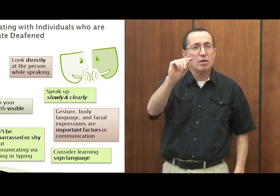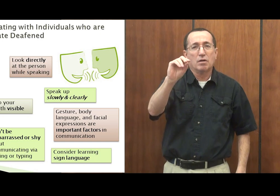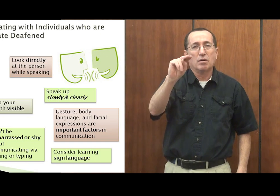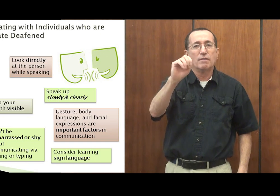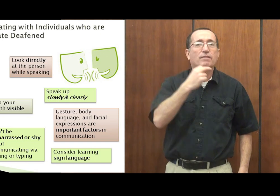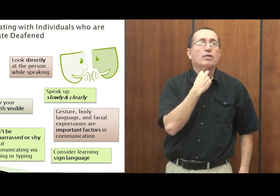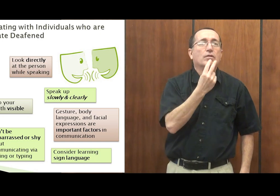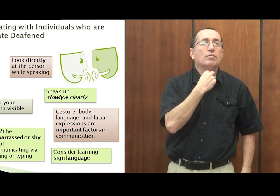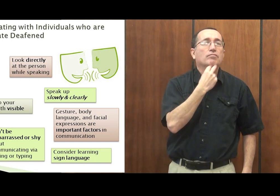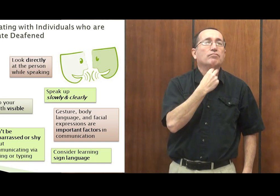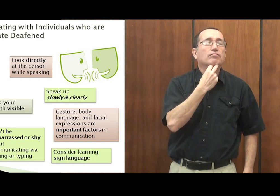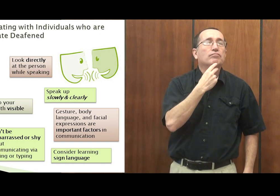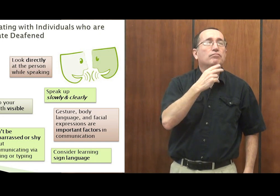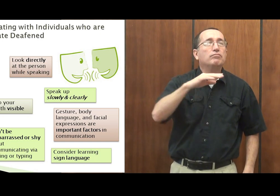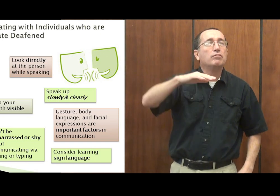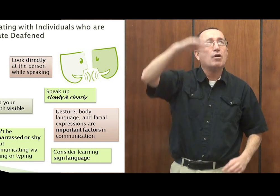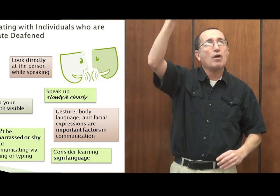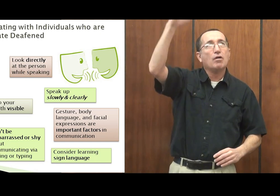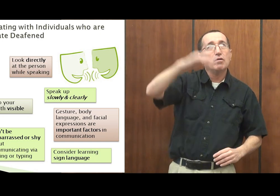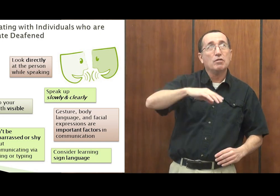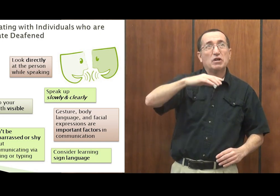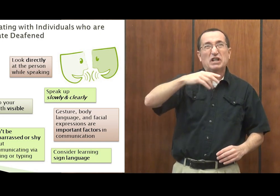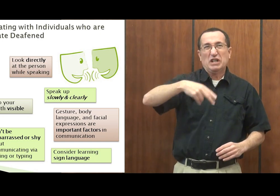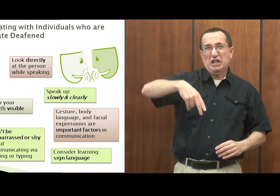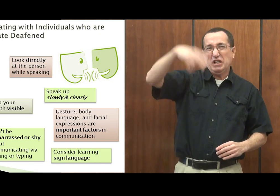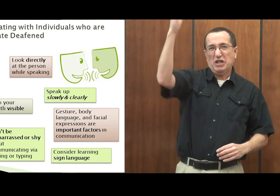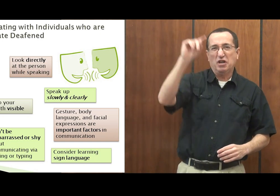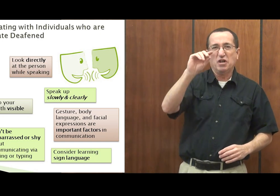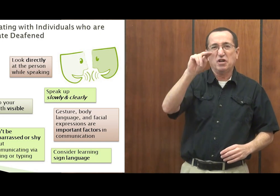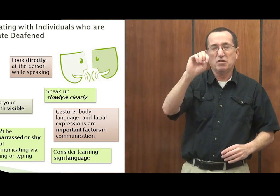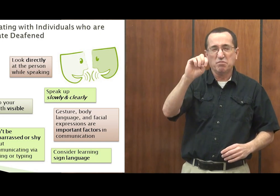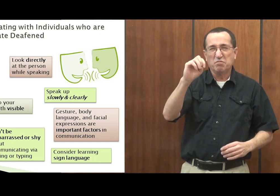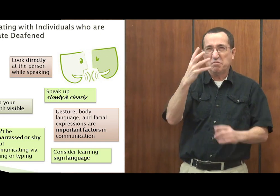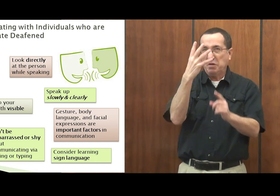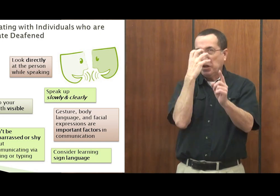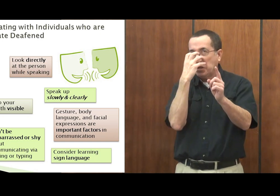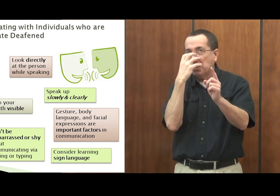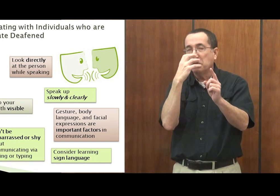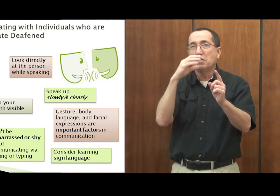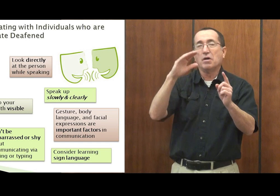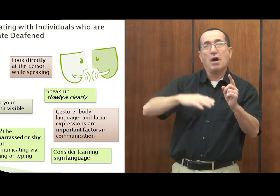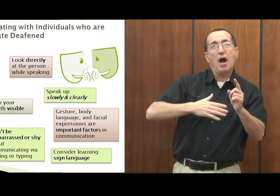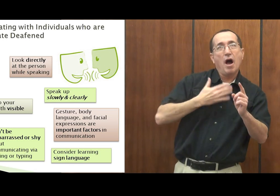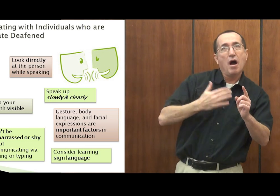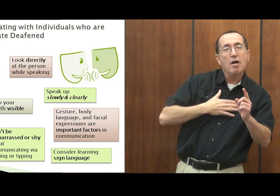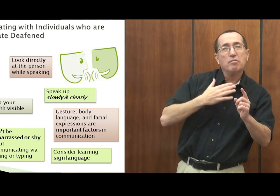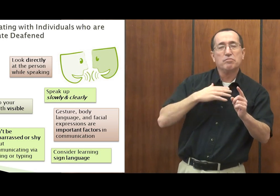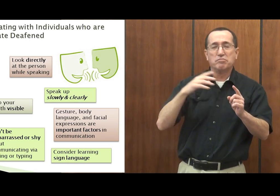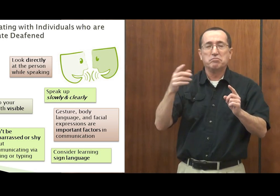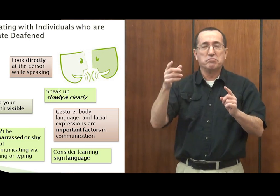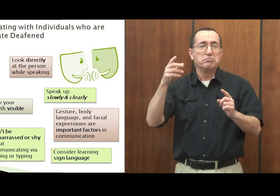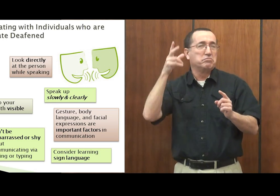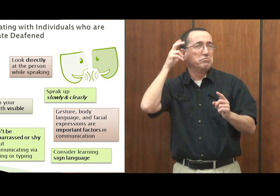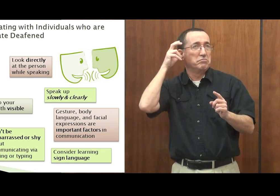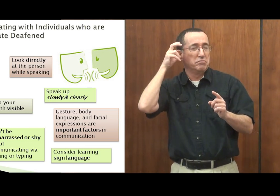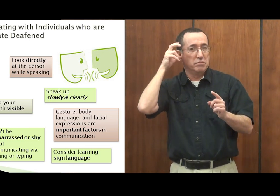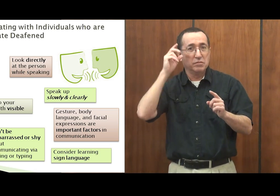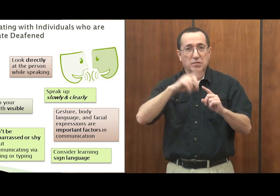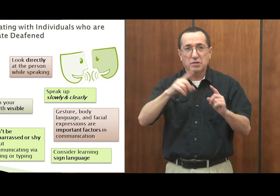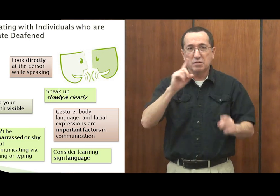So hearing people depend on tone of voice is how you hear things. If it's a high pitch, it's kind of angry.